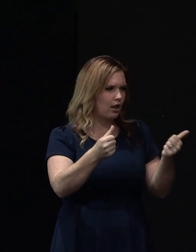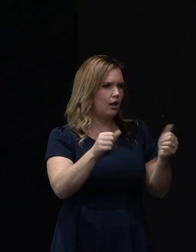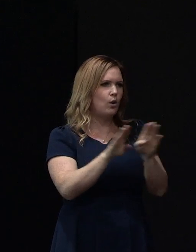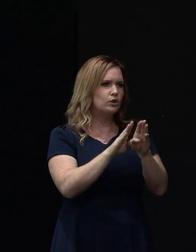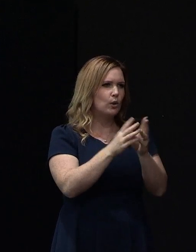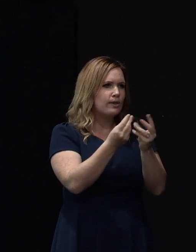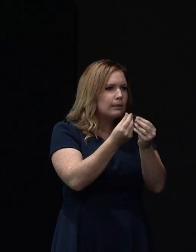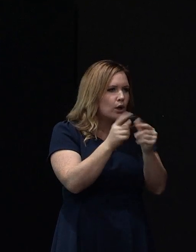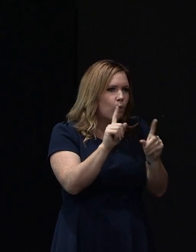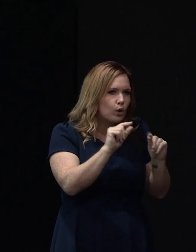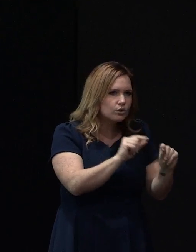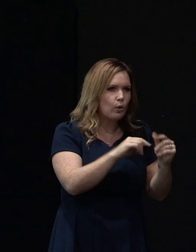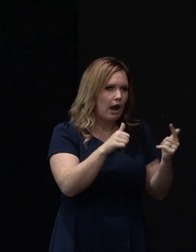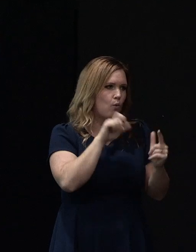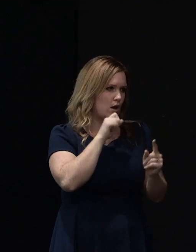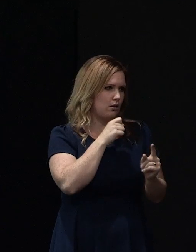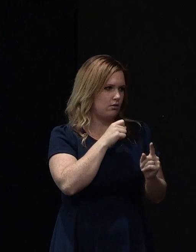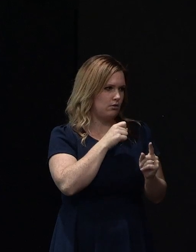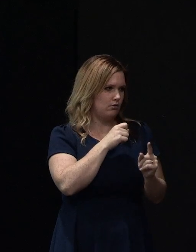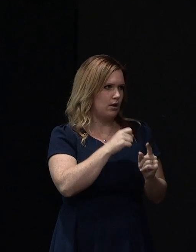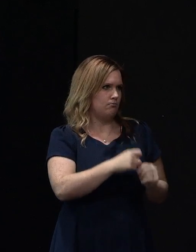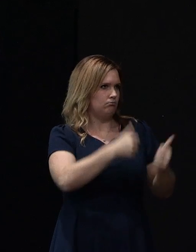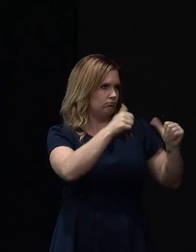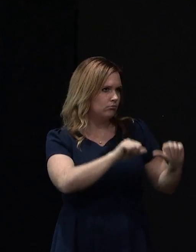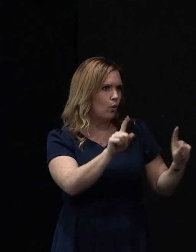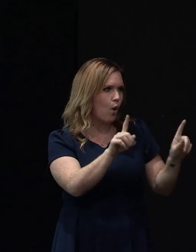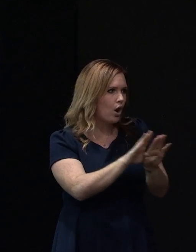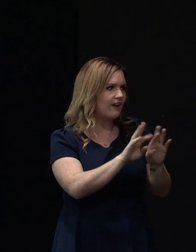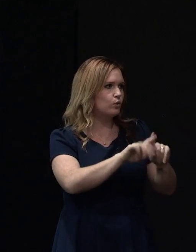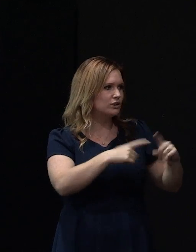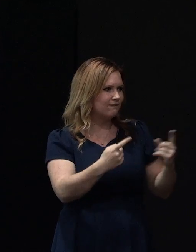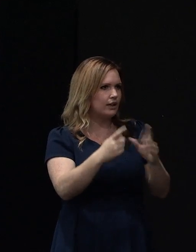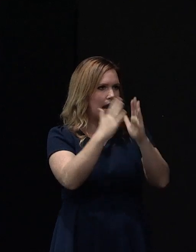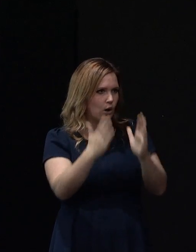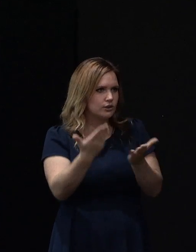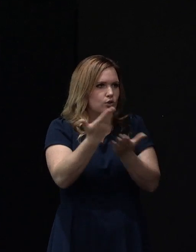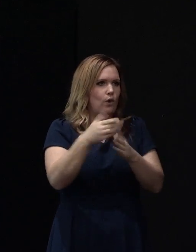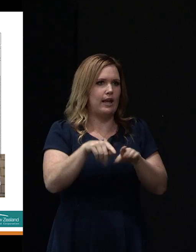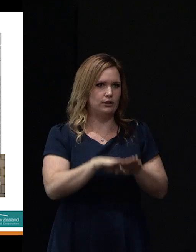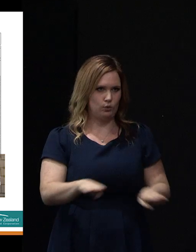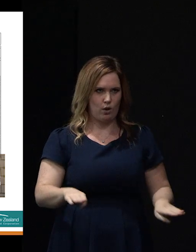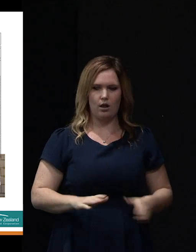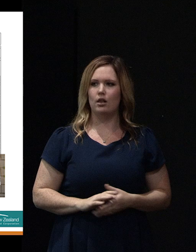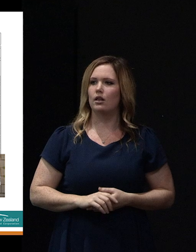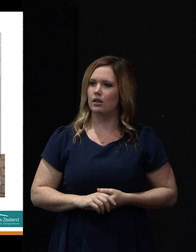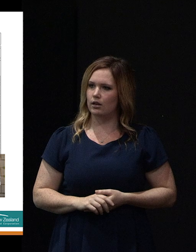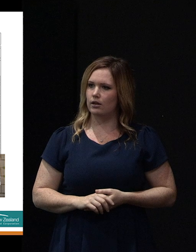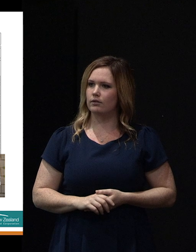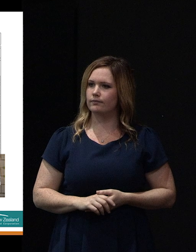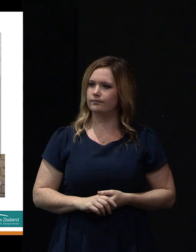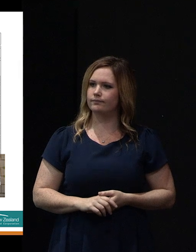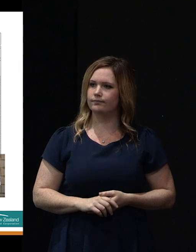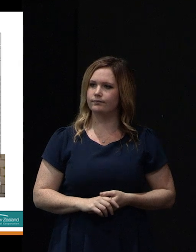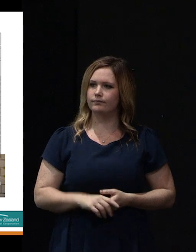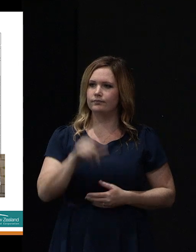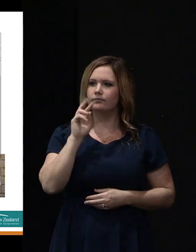does the material do or how is it likely to perform under different kind of conditions. So just a bit of a view on the left there